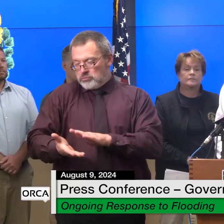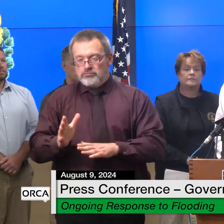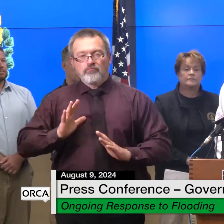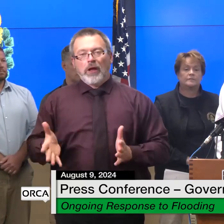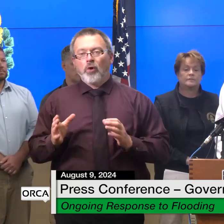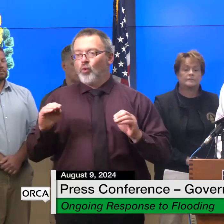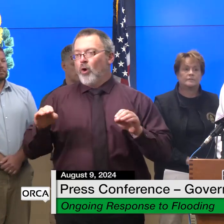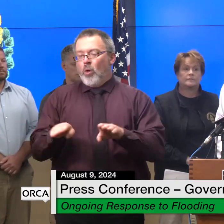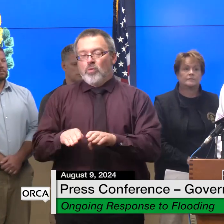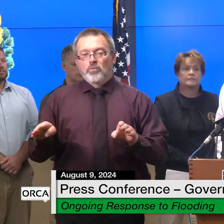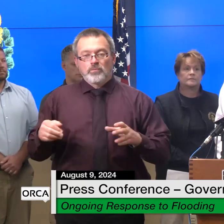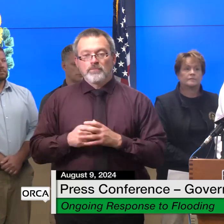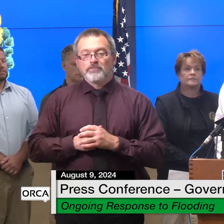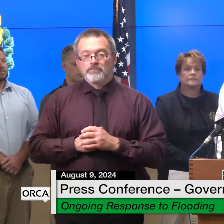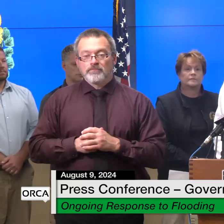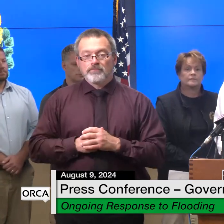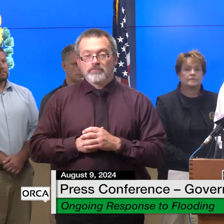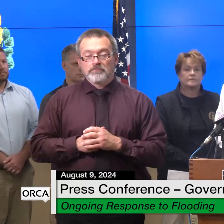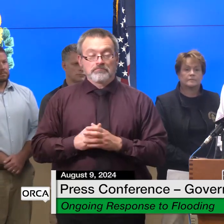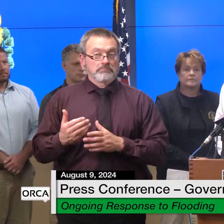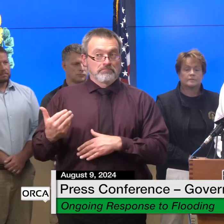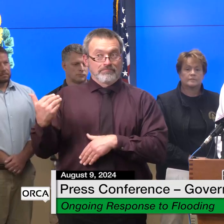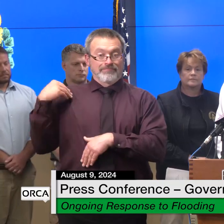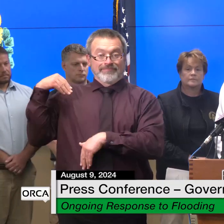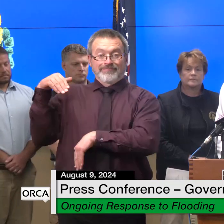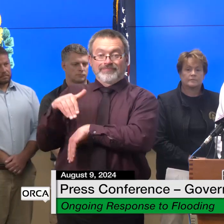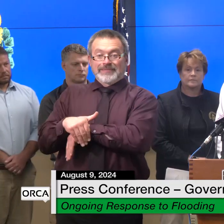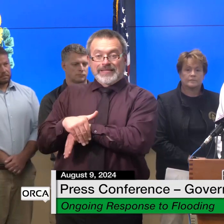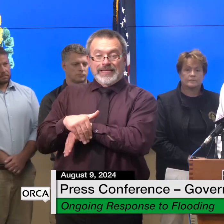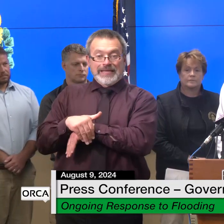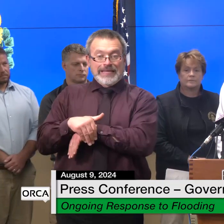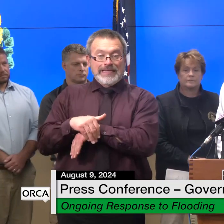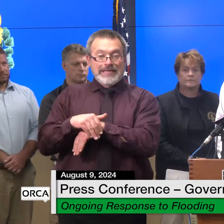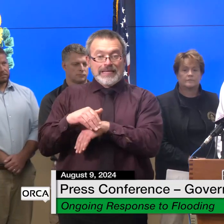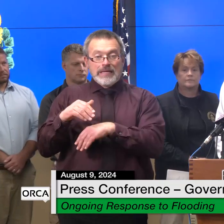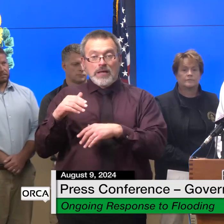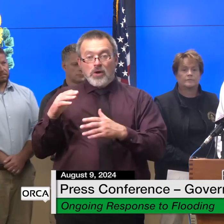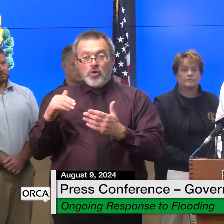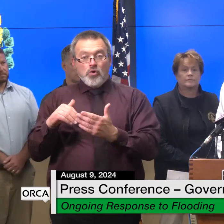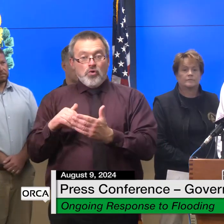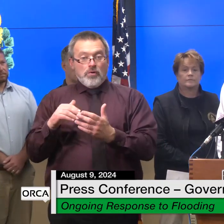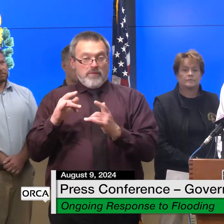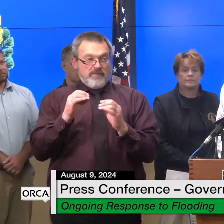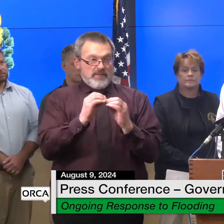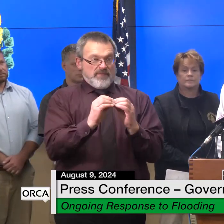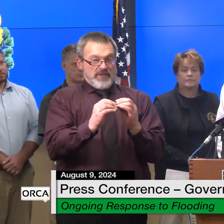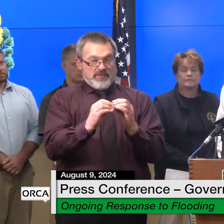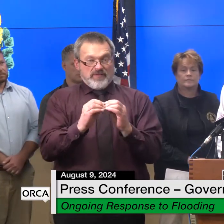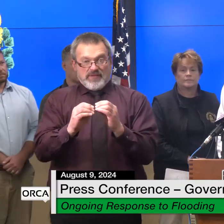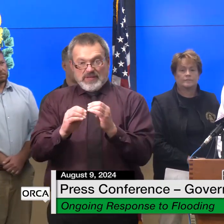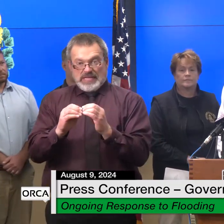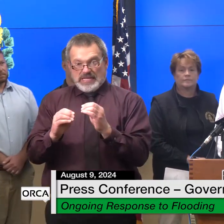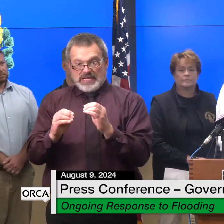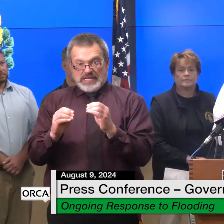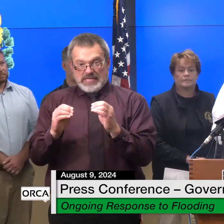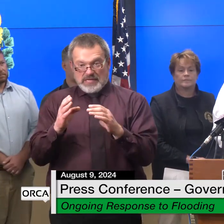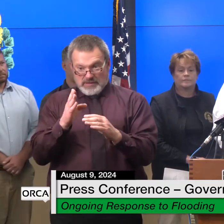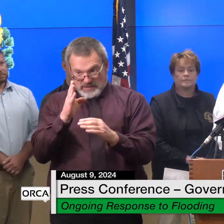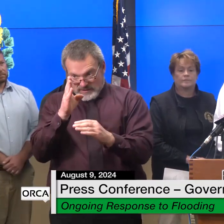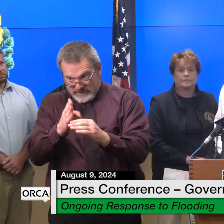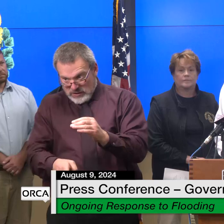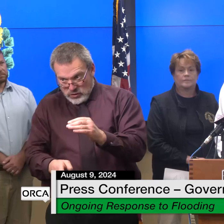last night no new work that has been previously done has been affected by the rain overnight